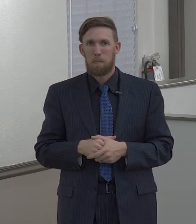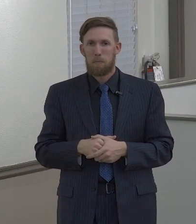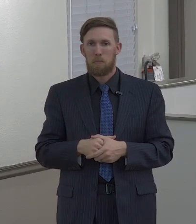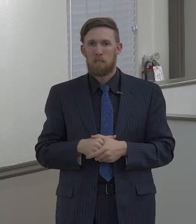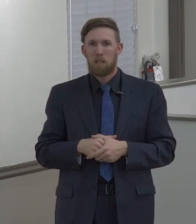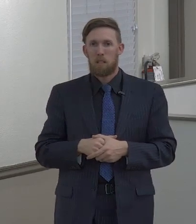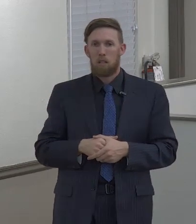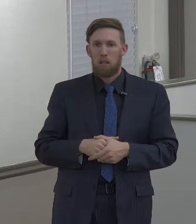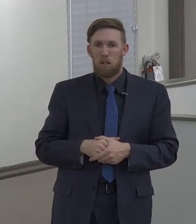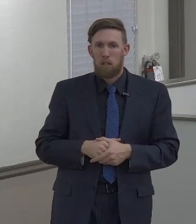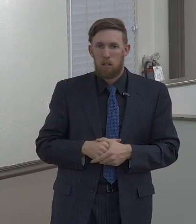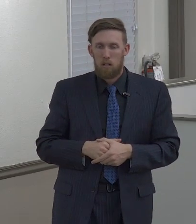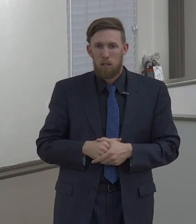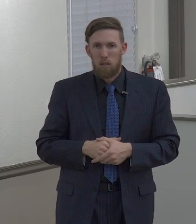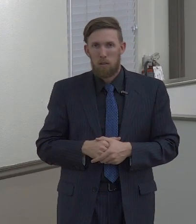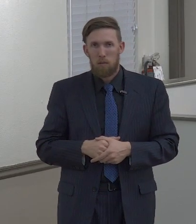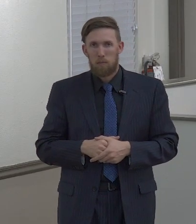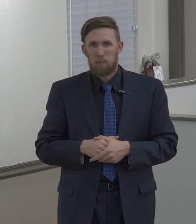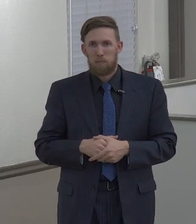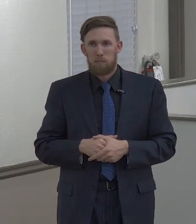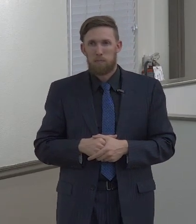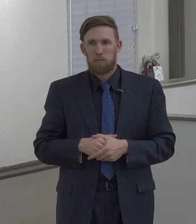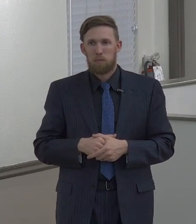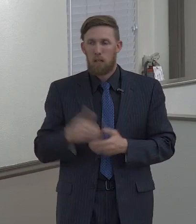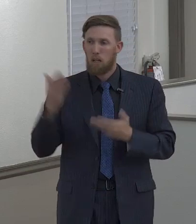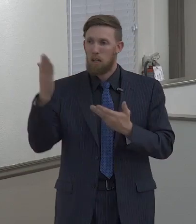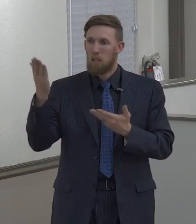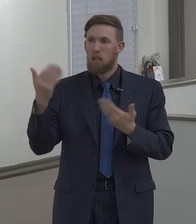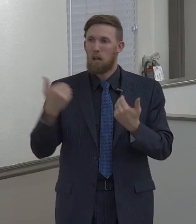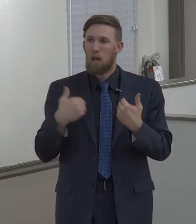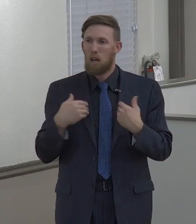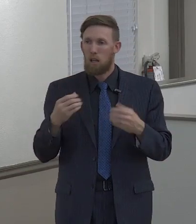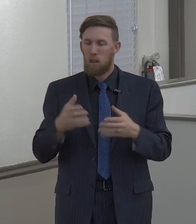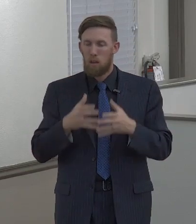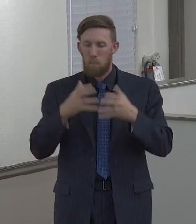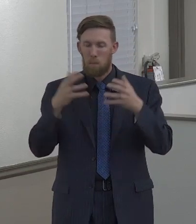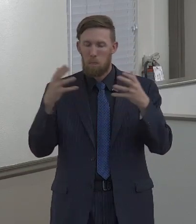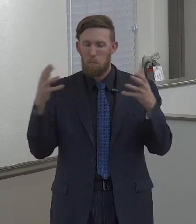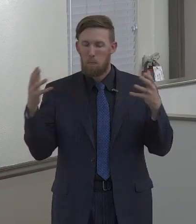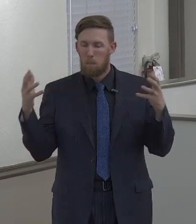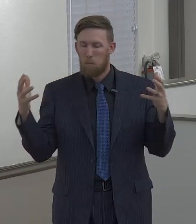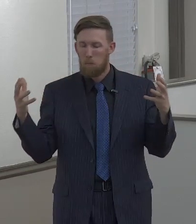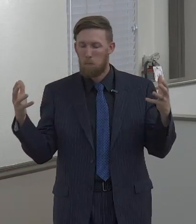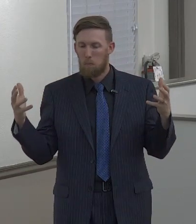such kindness to someone else as he had to give to us? No. He's the greatest